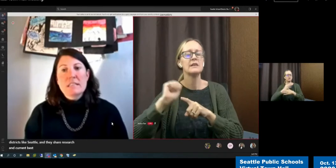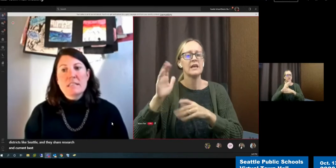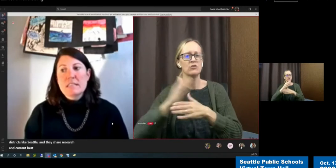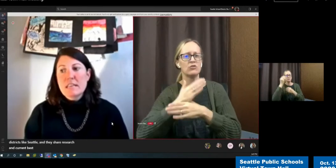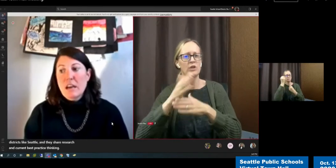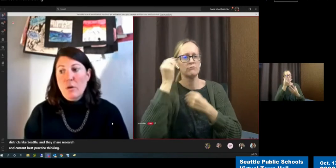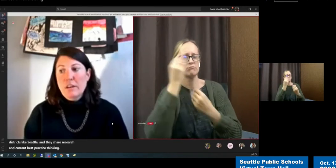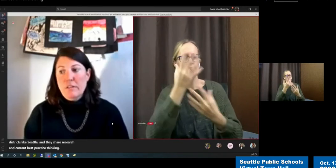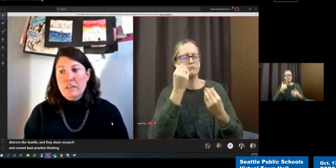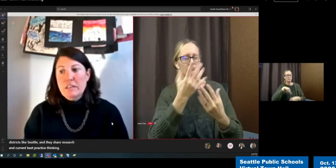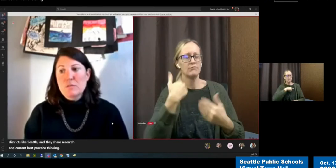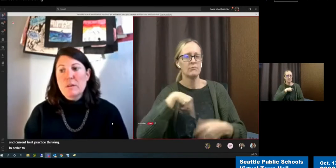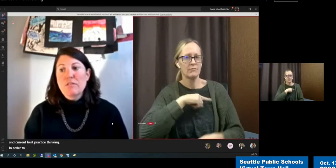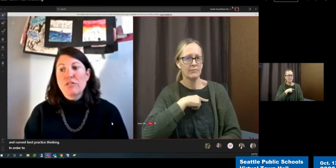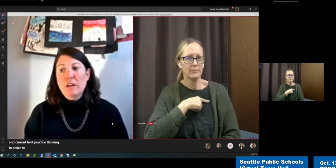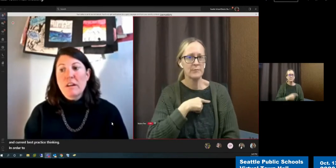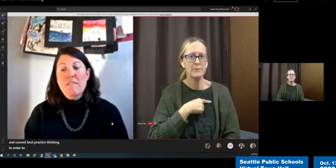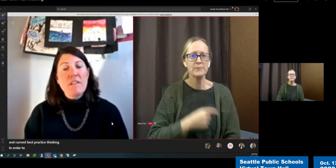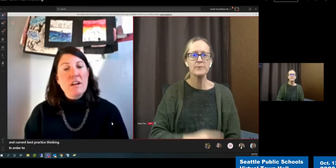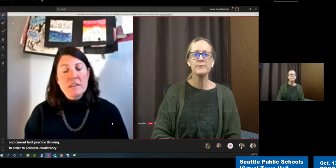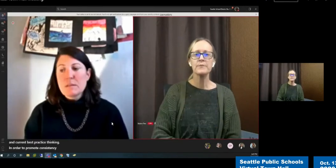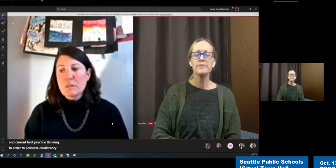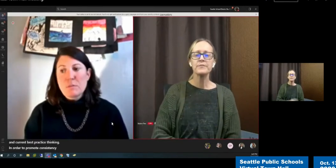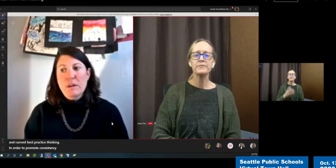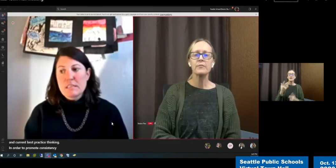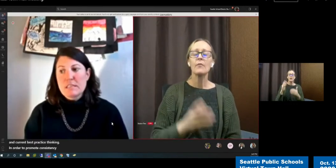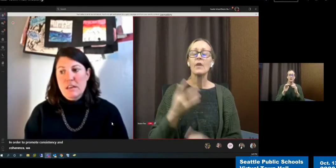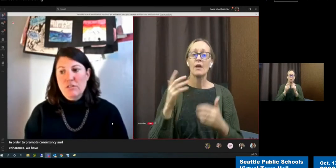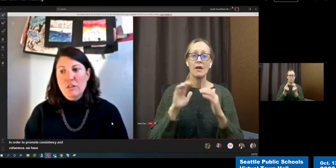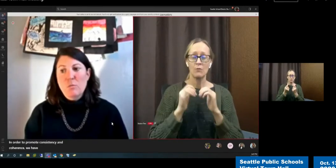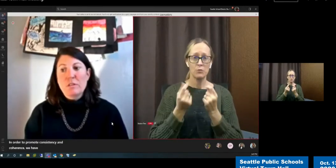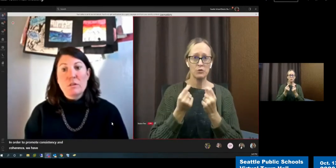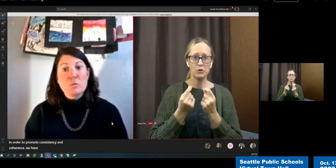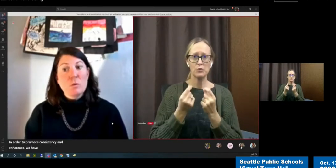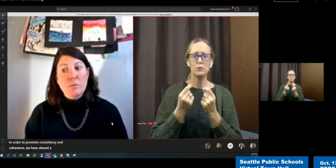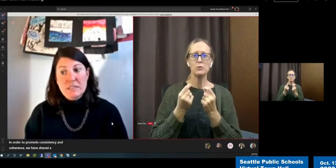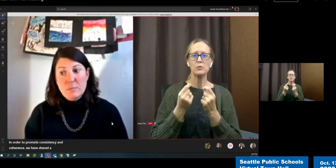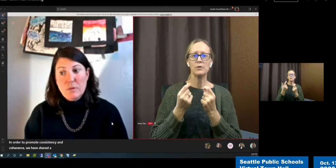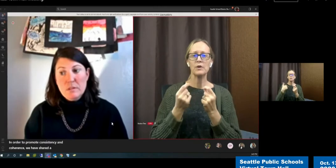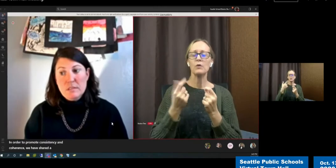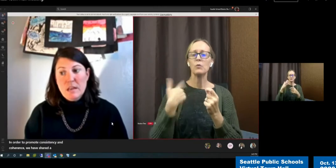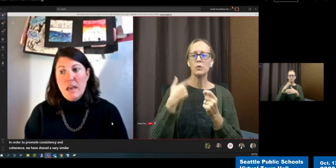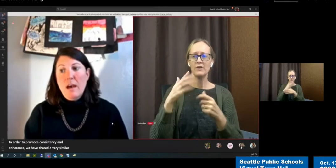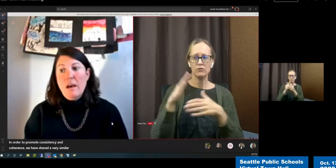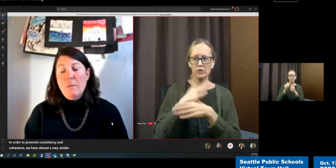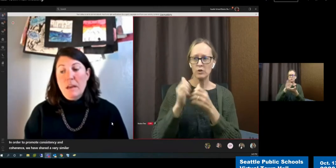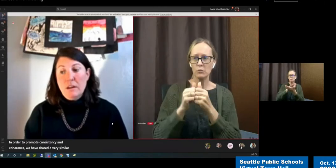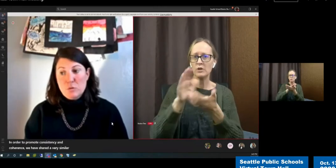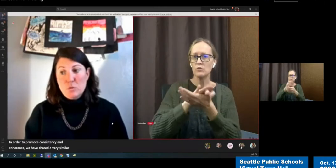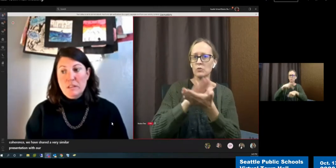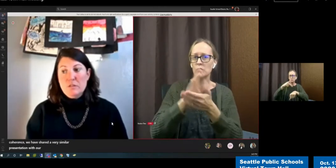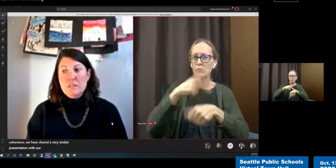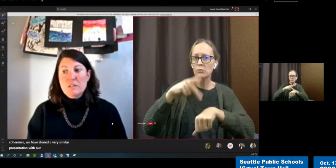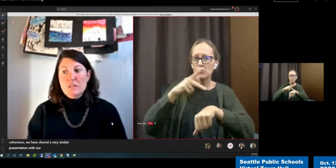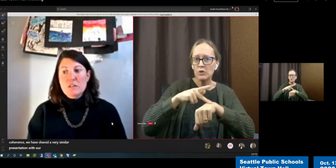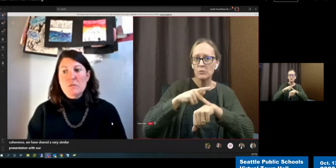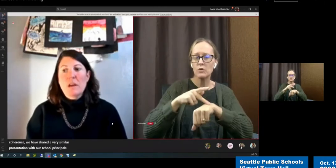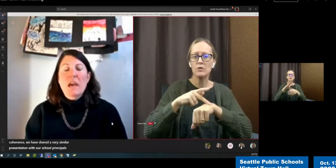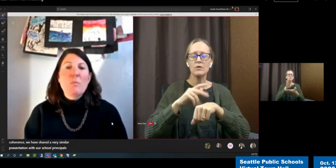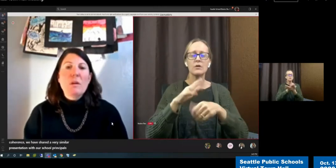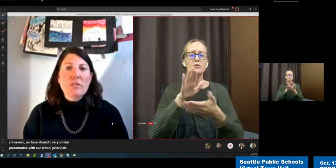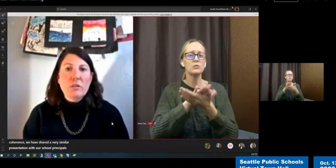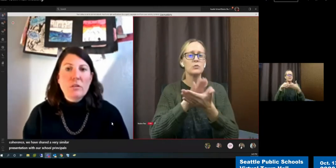consistency and coherence, we have shared a very similar presentation with our school principals at our School Leaders Institute.